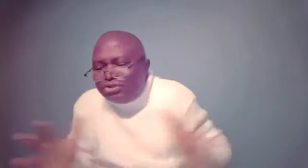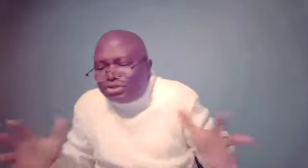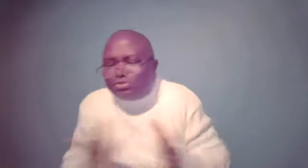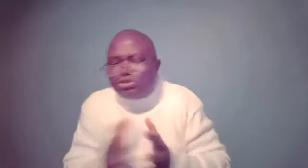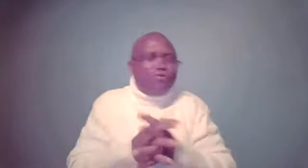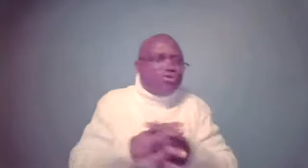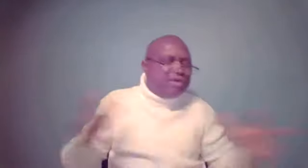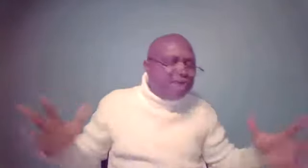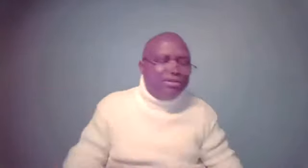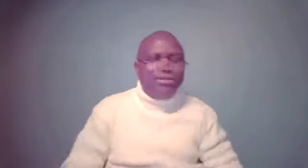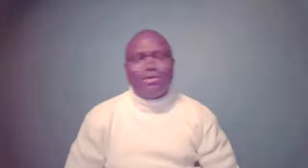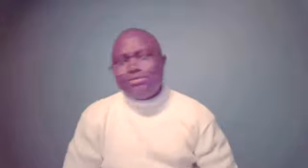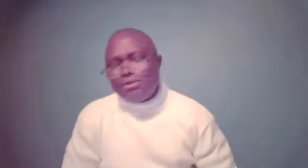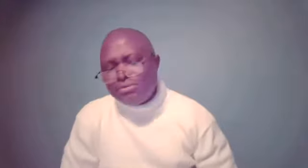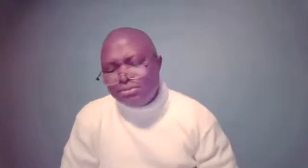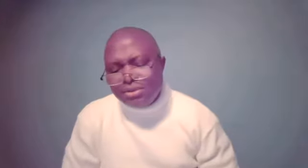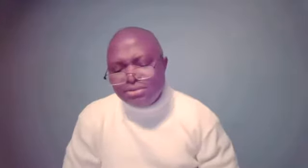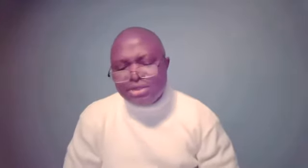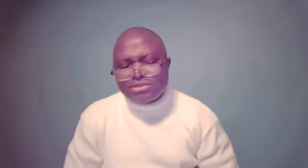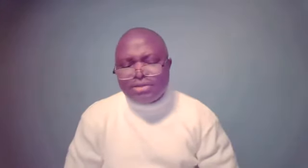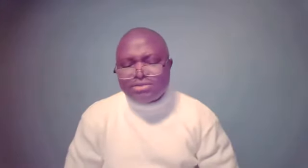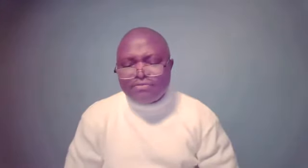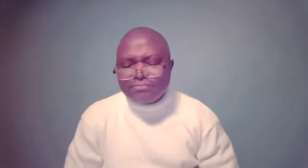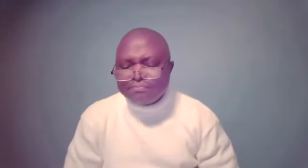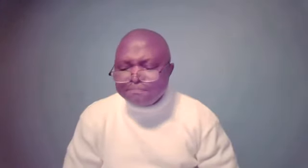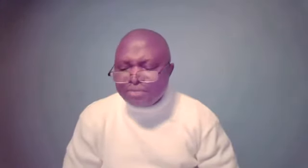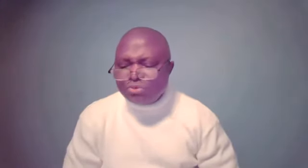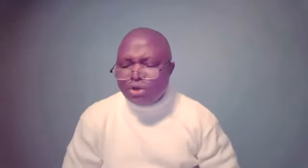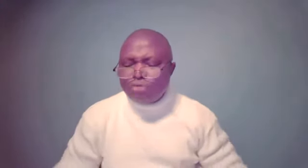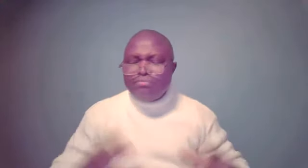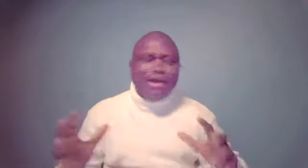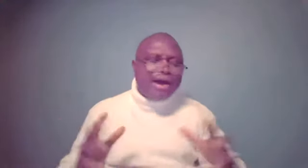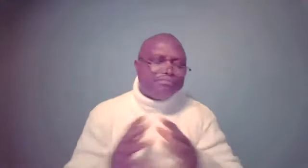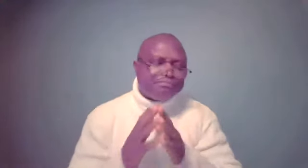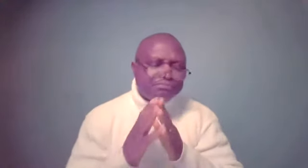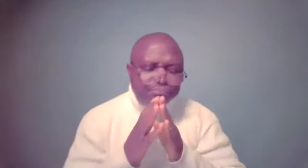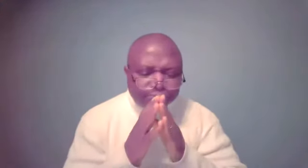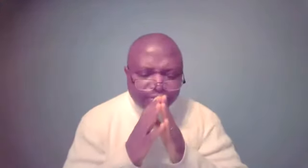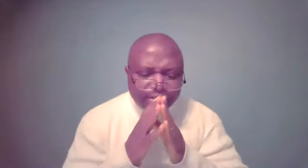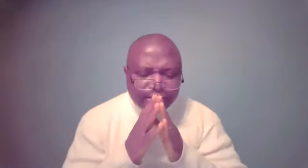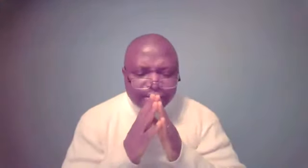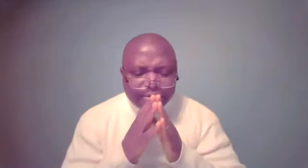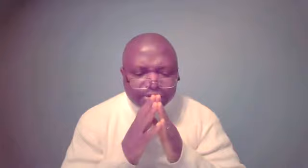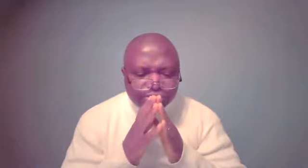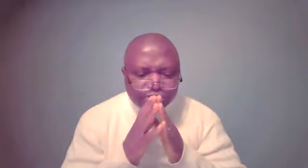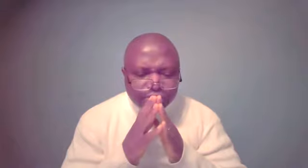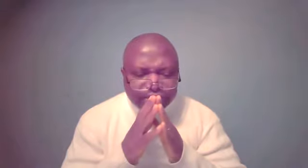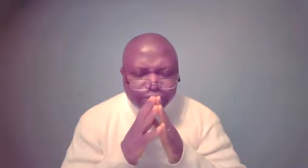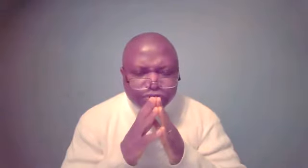know, Joseph's story, of course, you can find it in, in, in, in Genesis 37. That's where the whole thing began. Now, but Joseph was